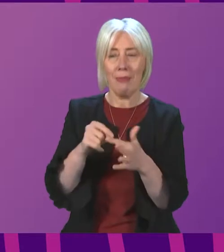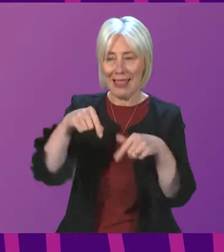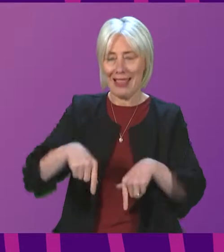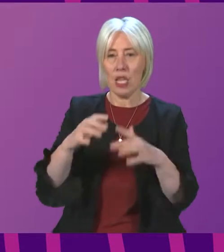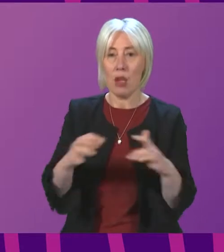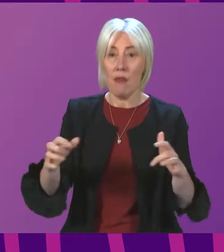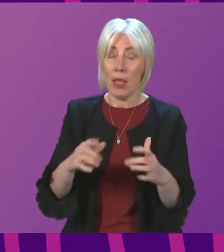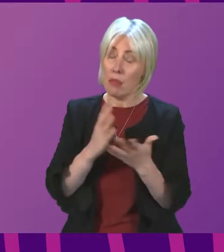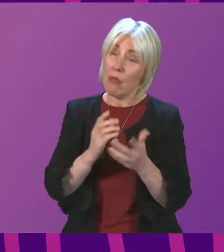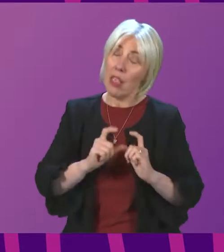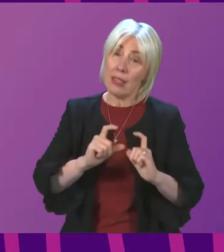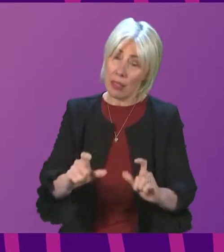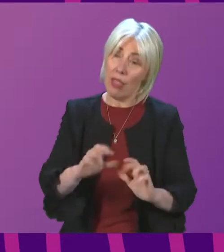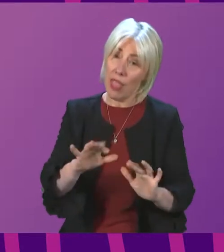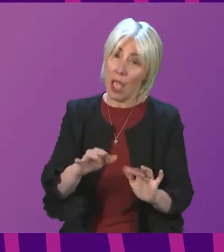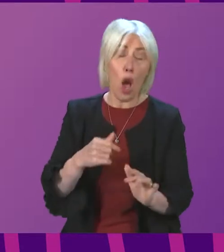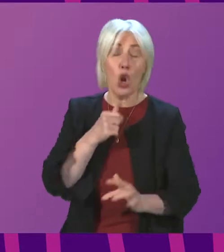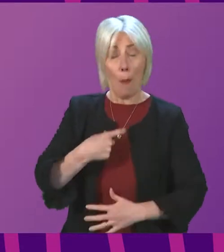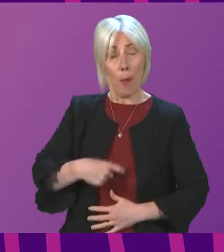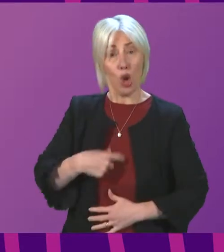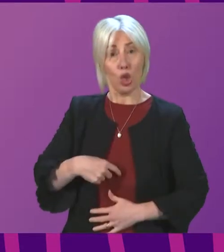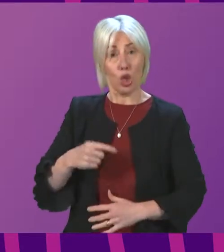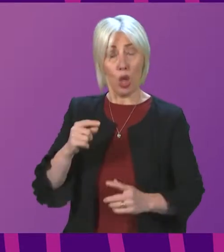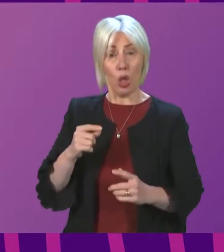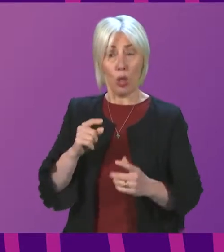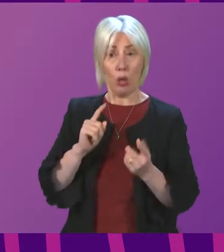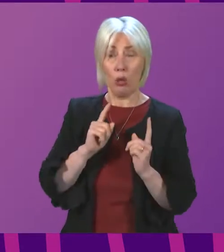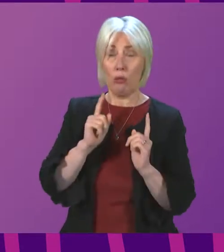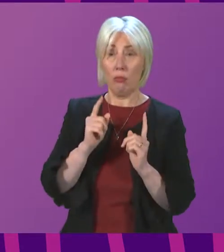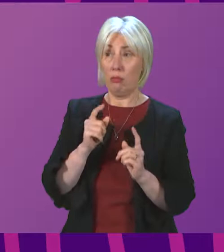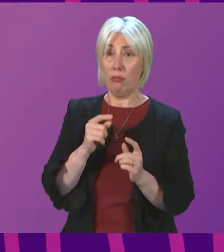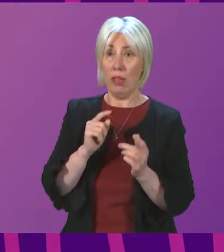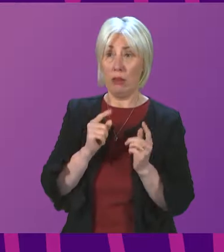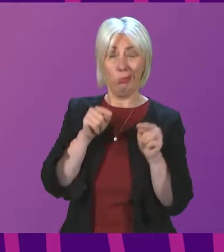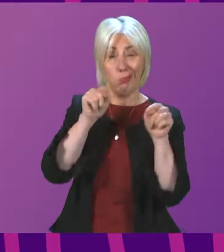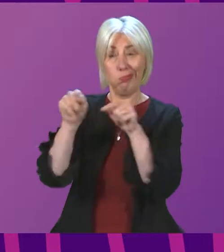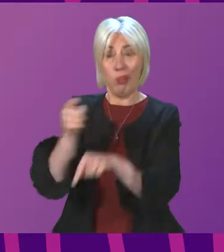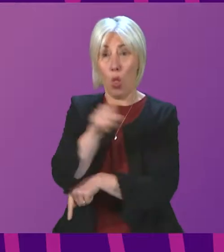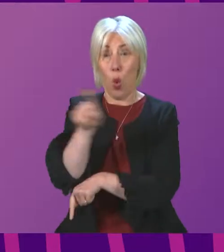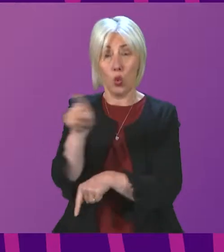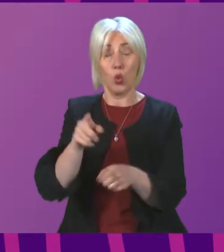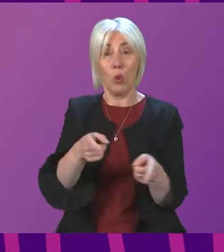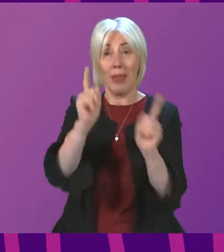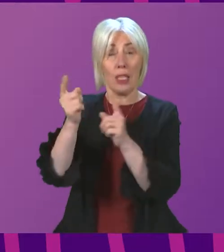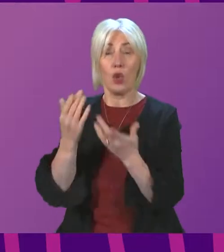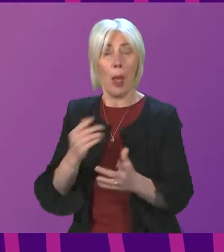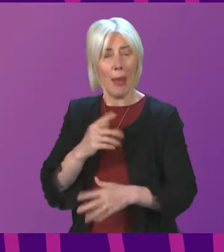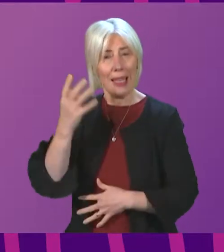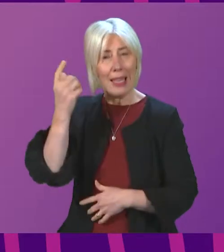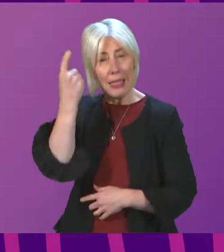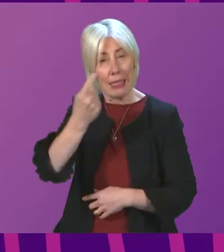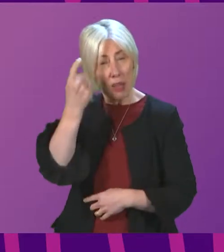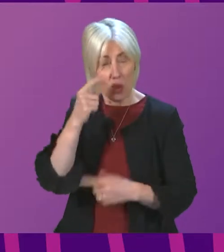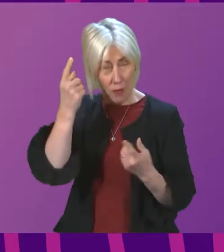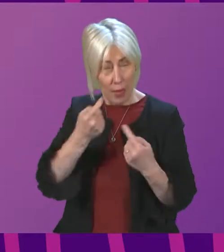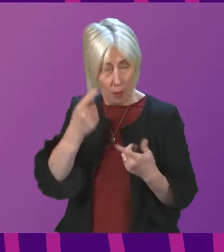still stand, but let me be clear, they are not a personal reflection on the ministers being appointed today. These are serious issues and serious times